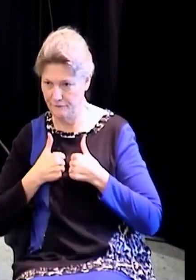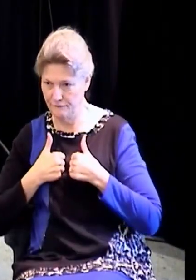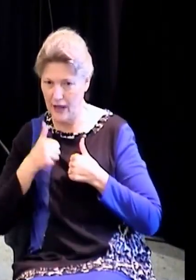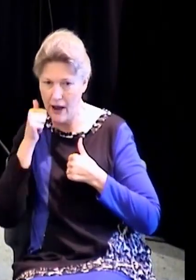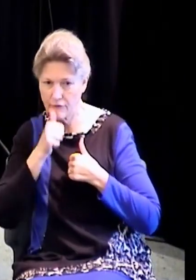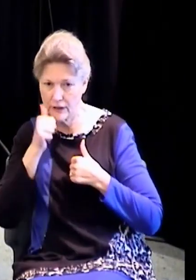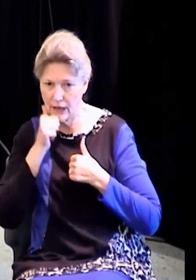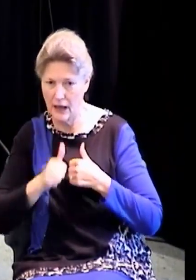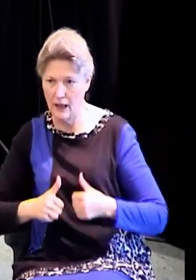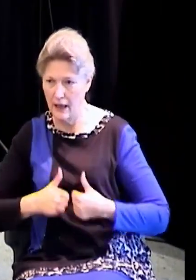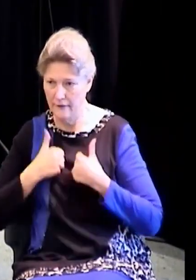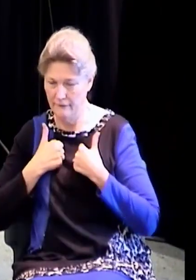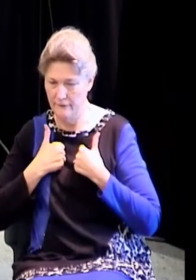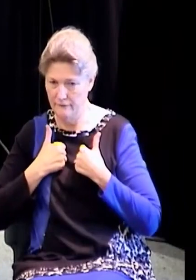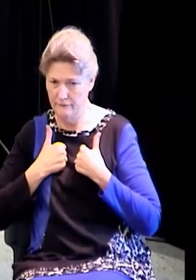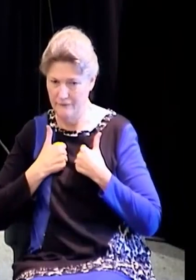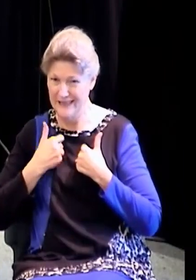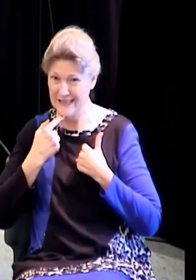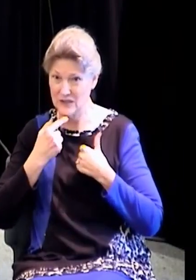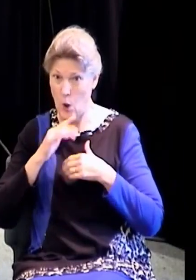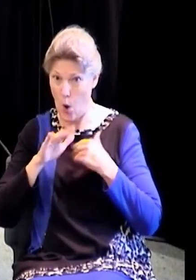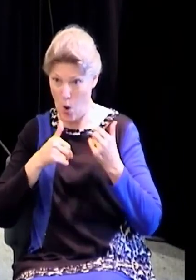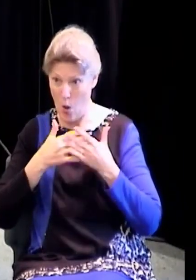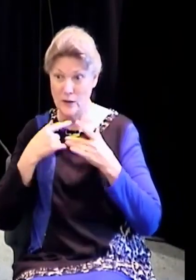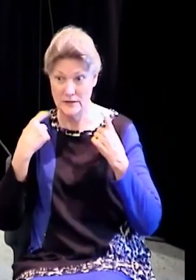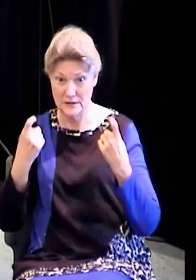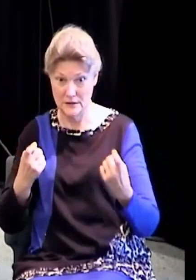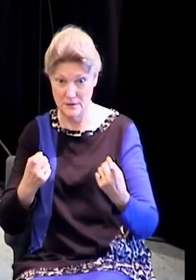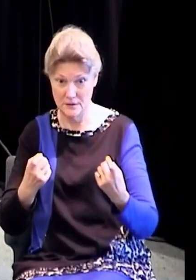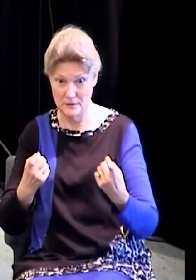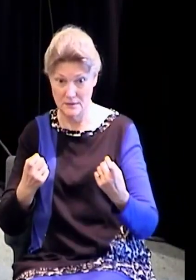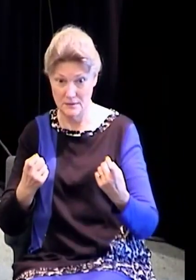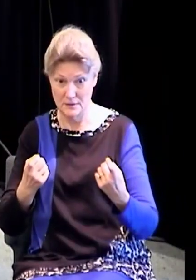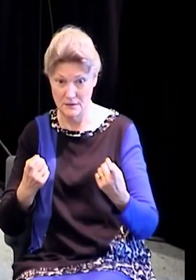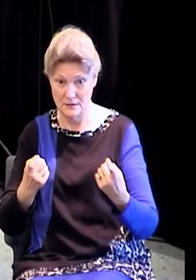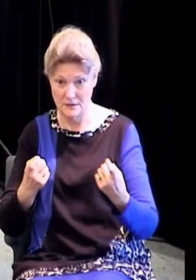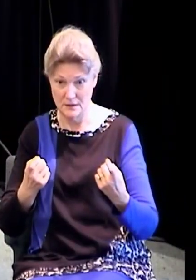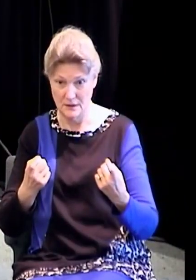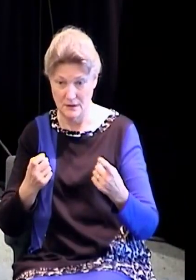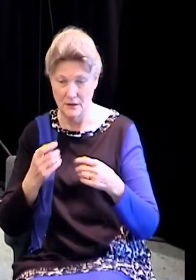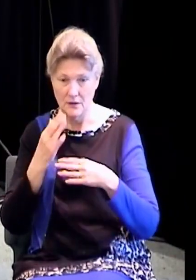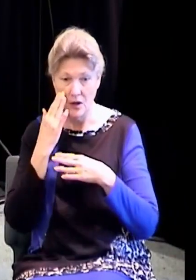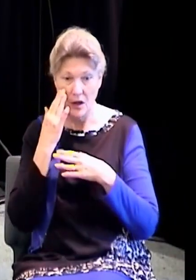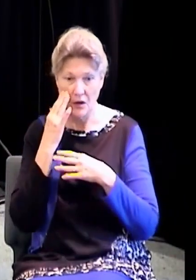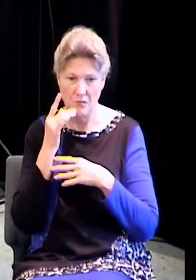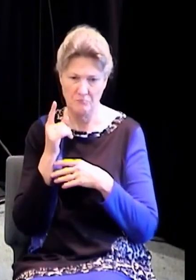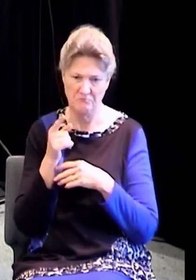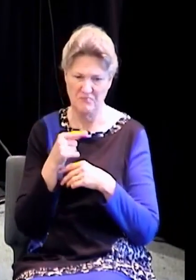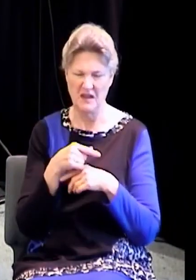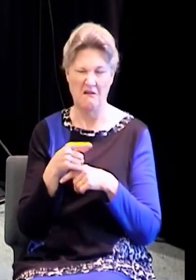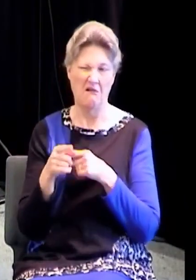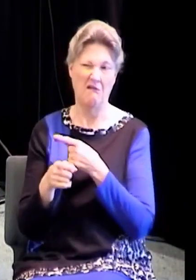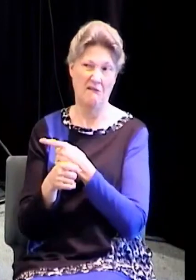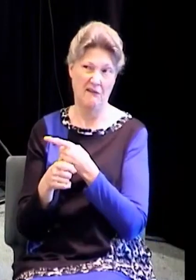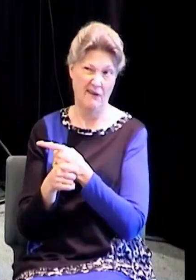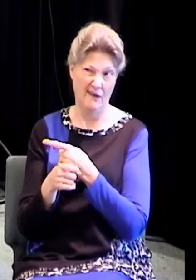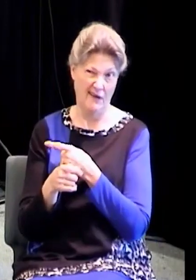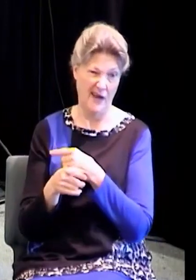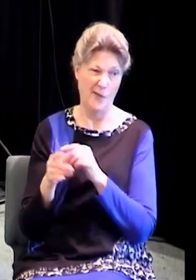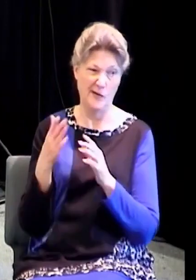it says, for all have sinned. So now I know everybody was just focused on me and say, yeah, he was a real piece of work before Jesus got